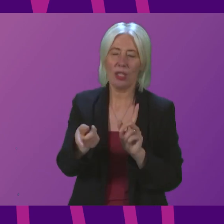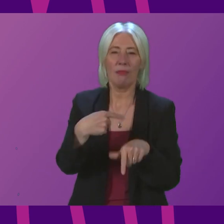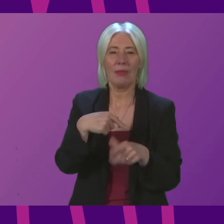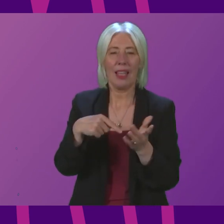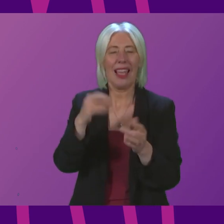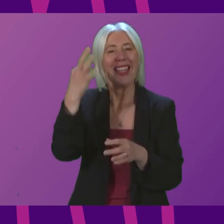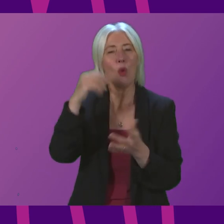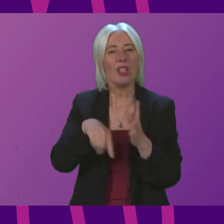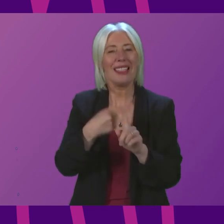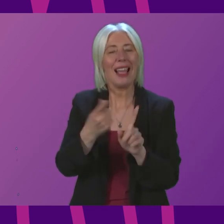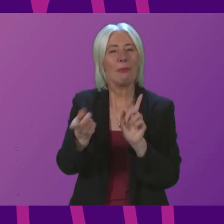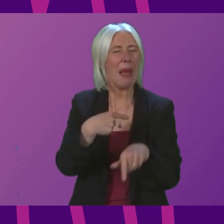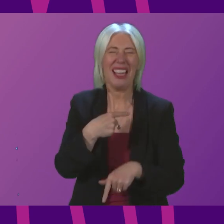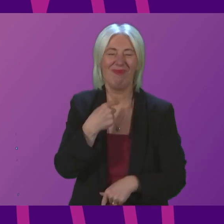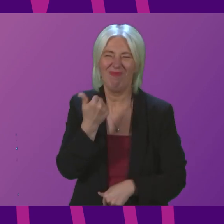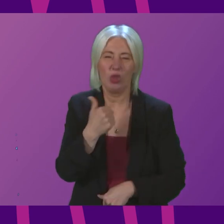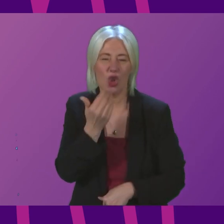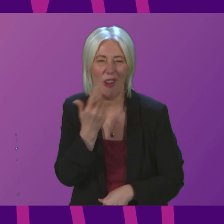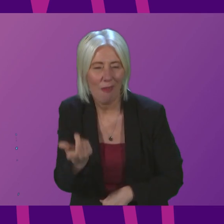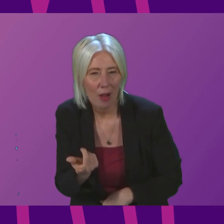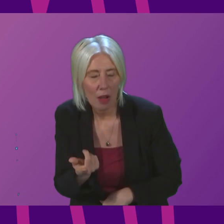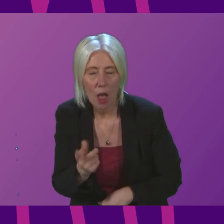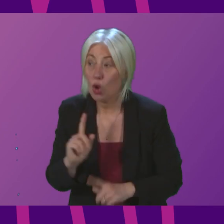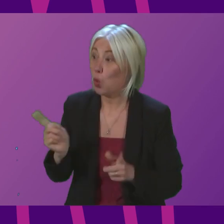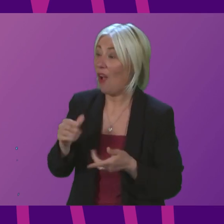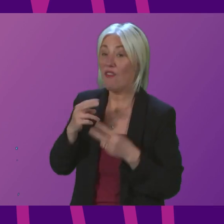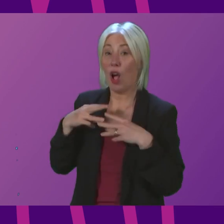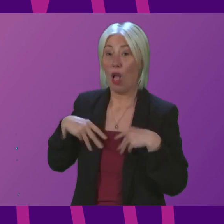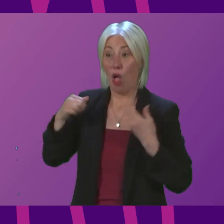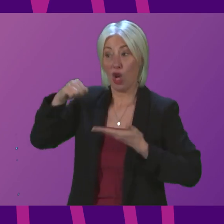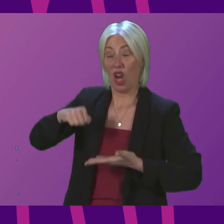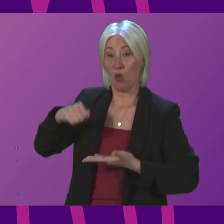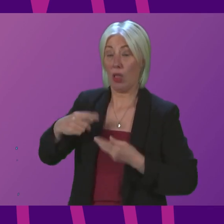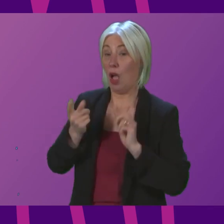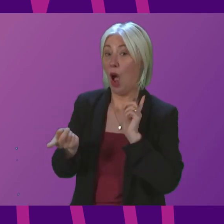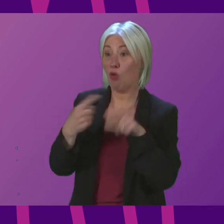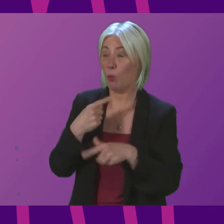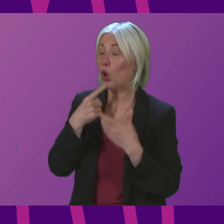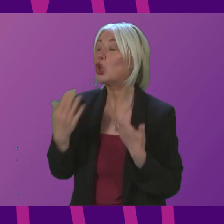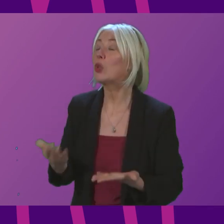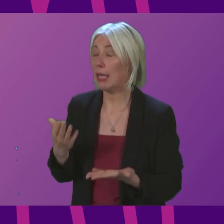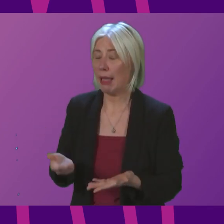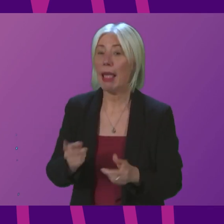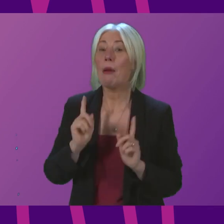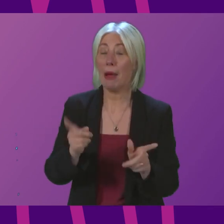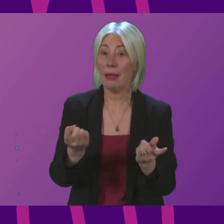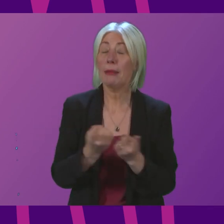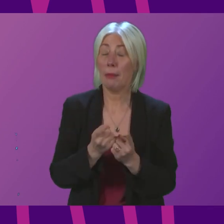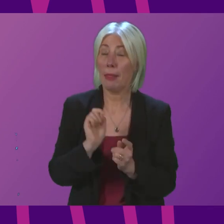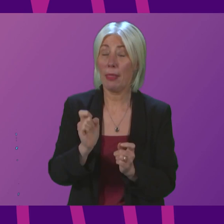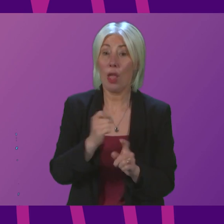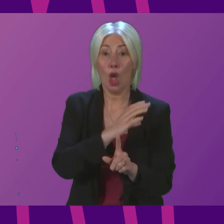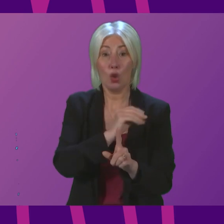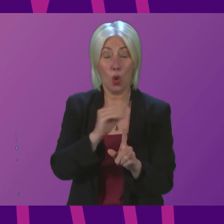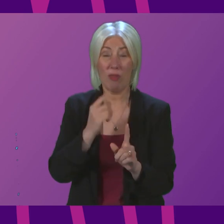So in addition to what the Chancellor will announce today, and I do agree with John Swinney, something which the Tories have been forced into,